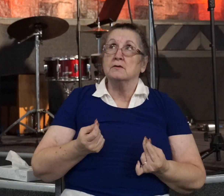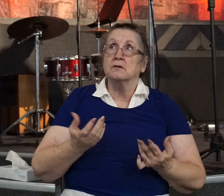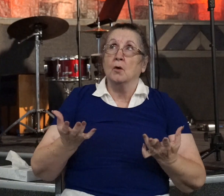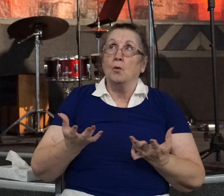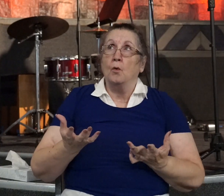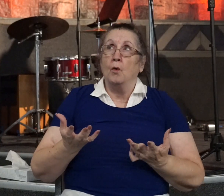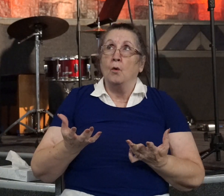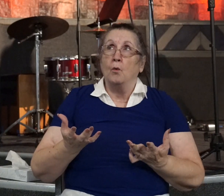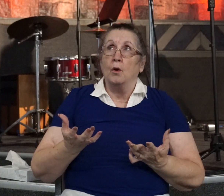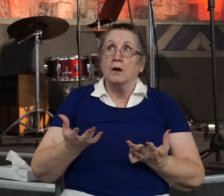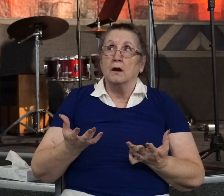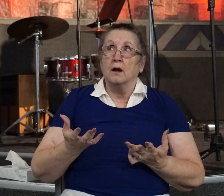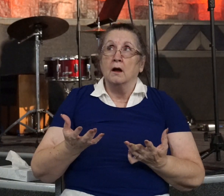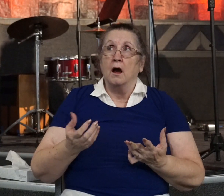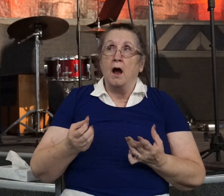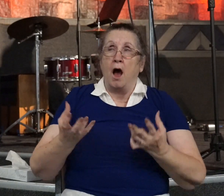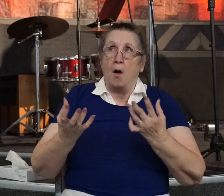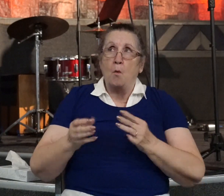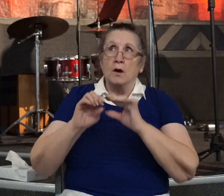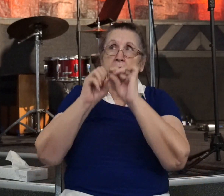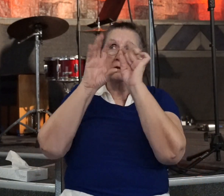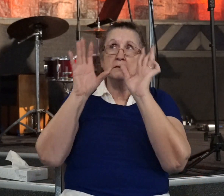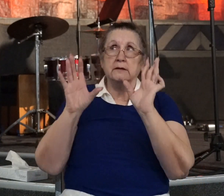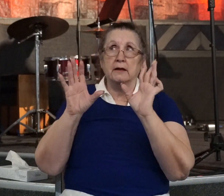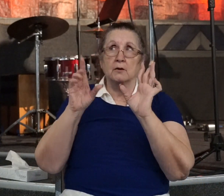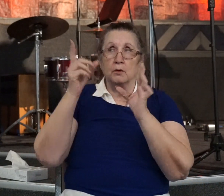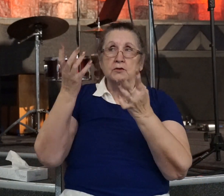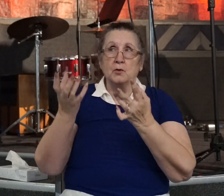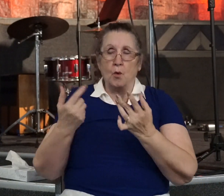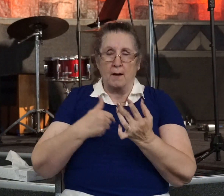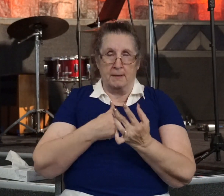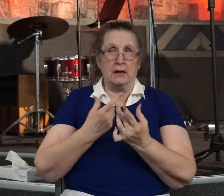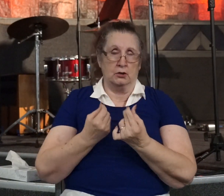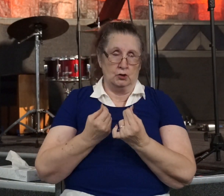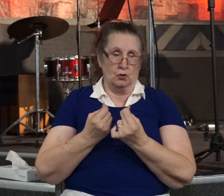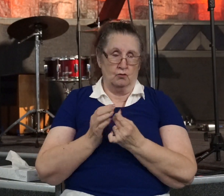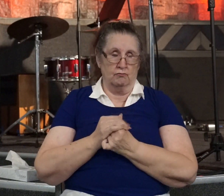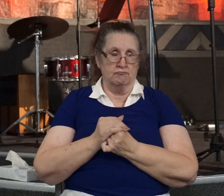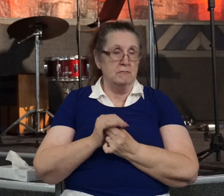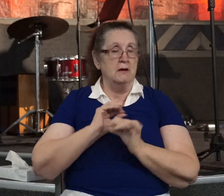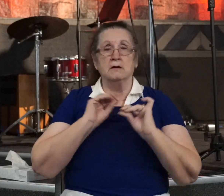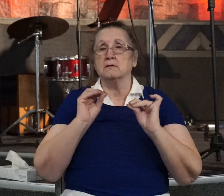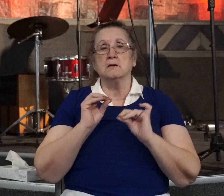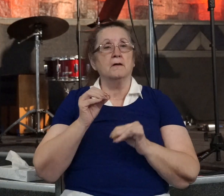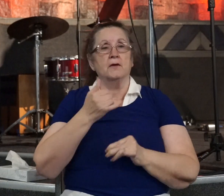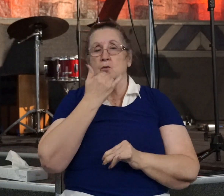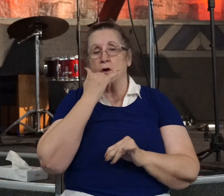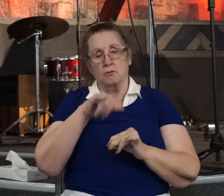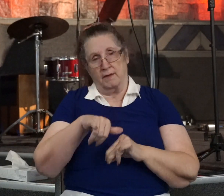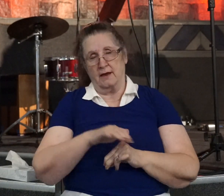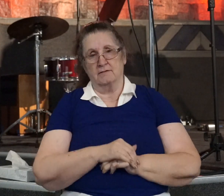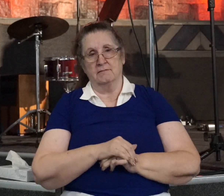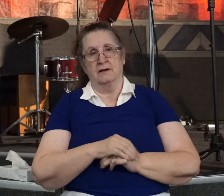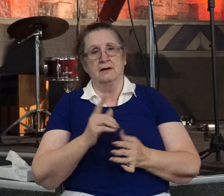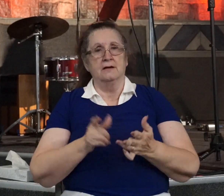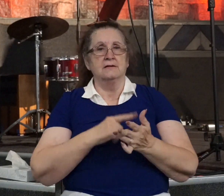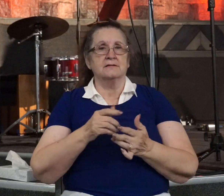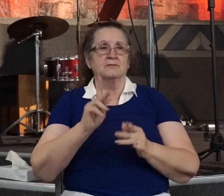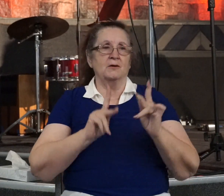But he's also clarifying. You know, and there's nothing wrong with that. There's nothing wrong with that. Sometimes people think that asking